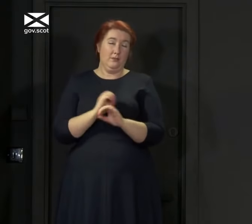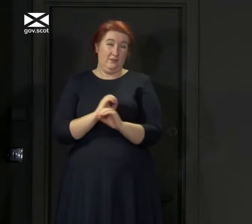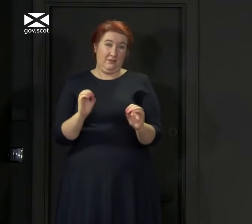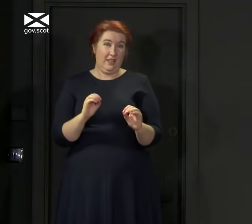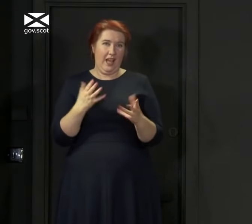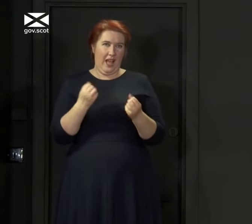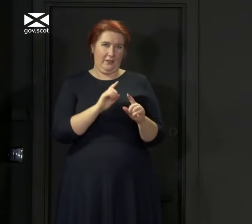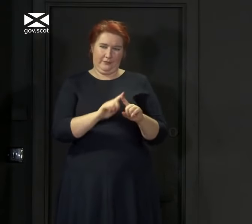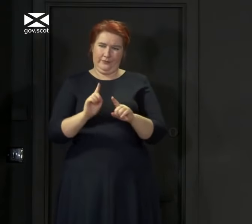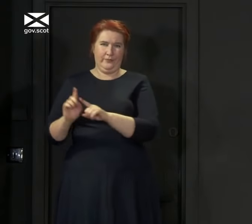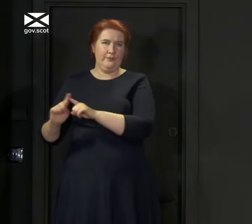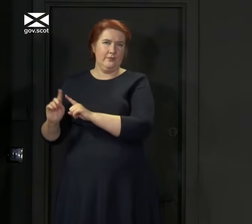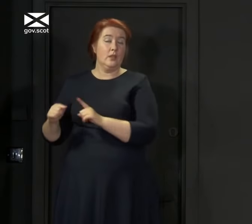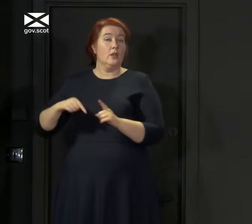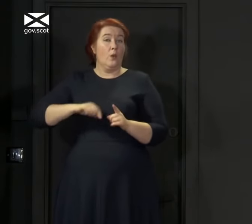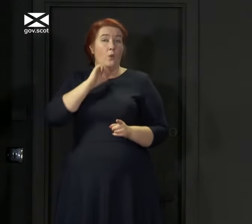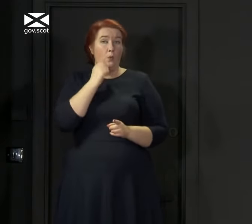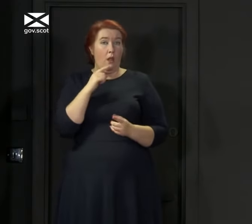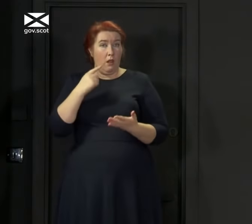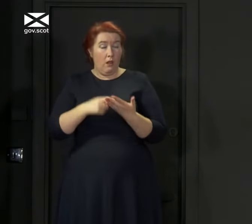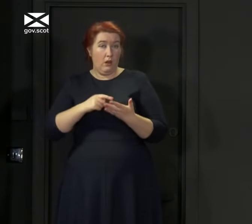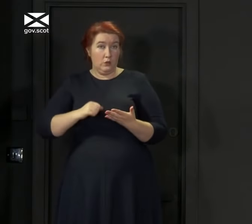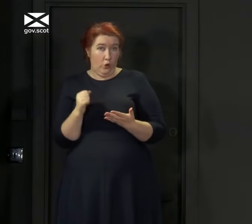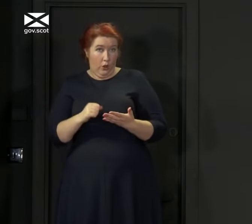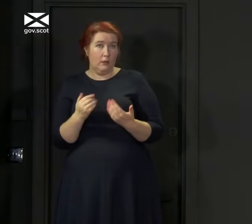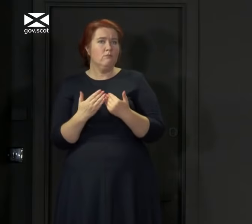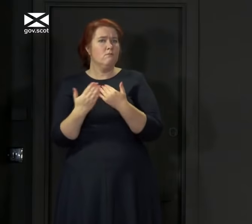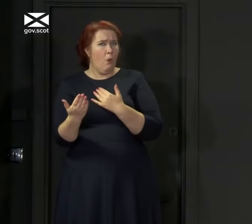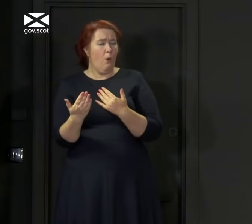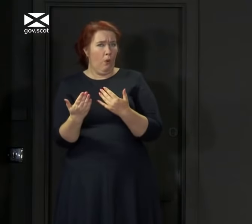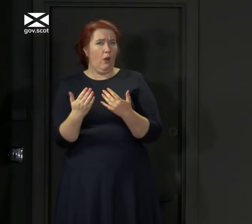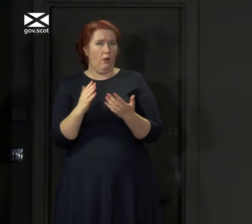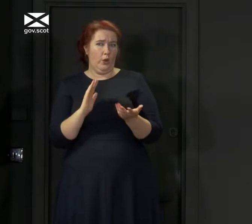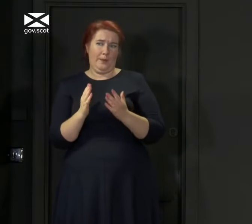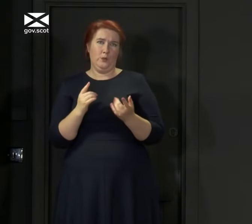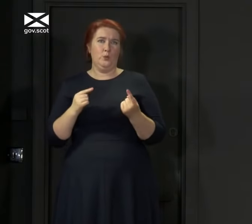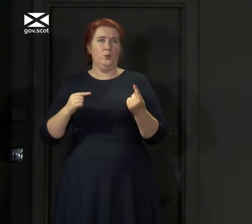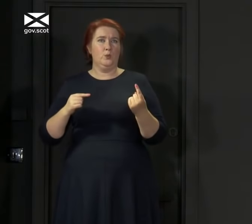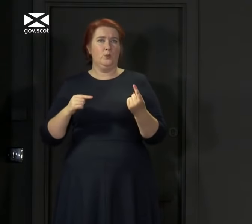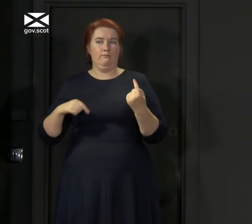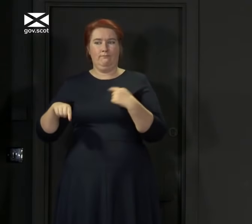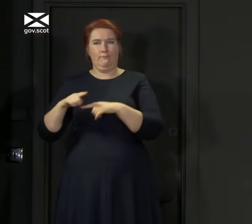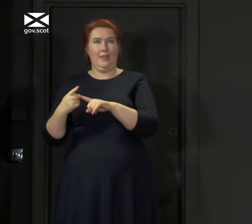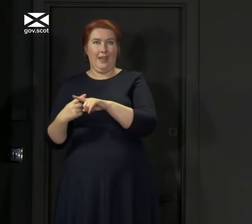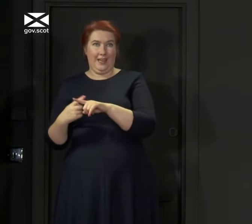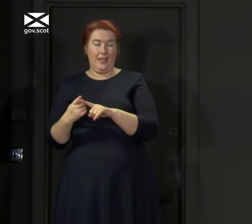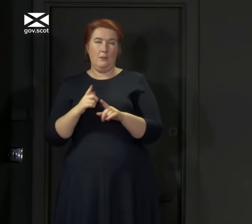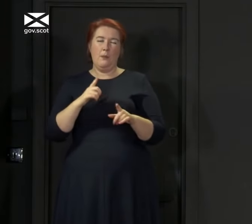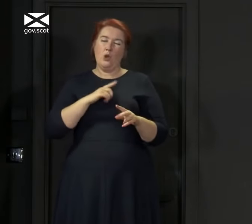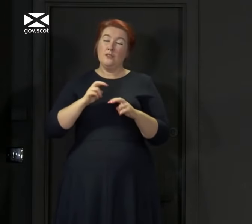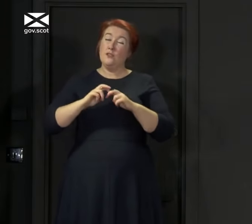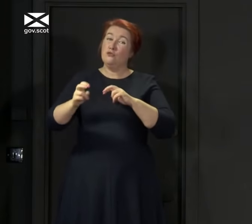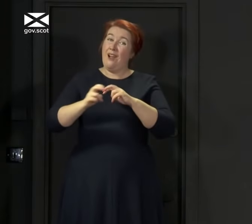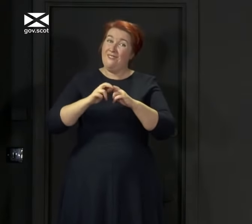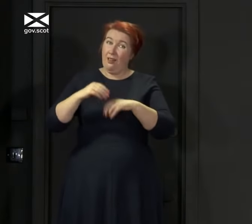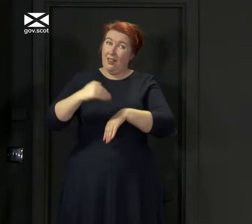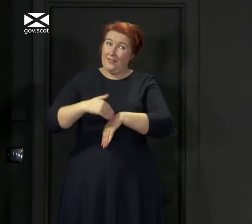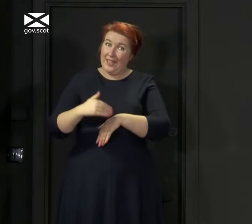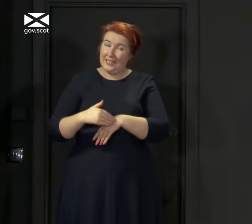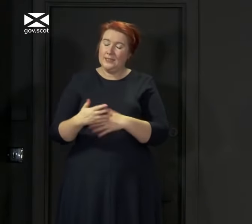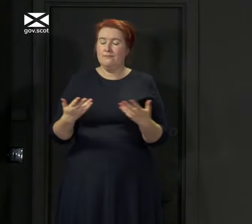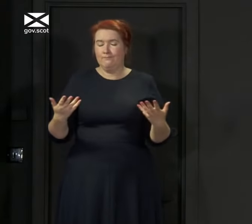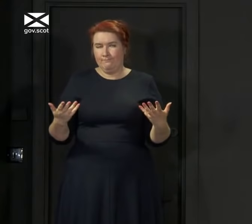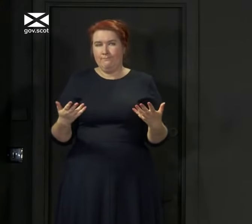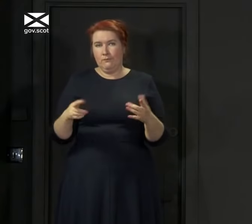And we will be doing that in Scotland, obviously, much more than we're doing it in terms of outbreaks in England. Because of the travel implications and